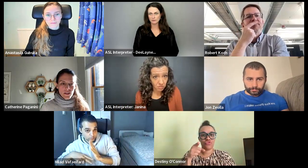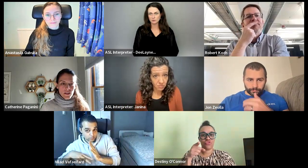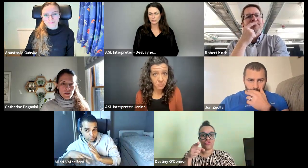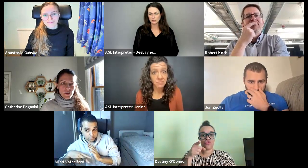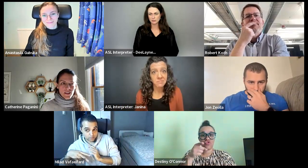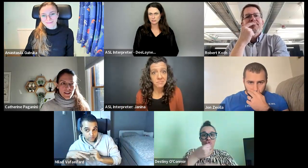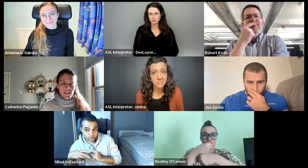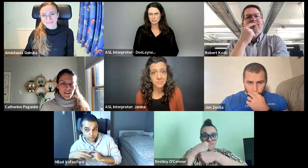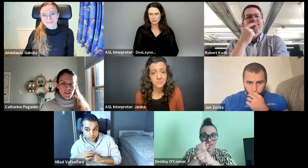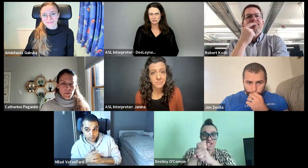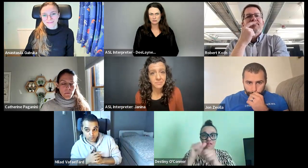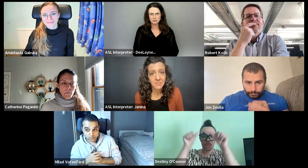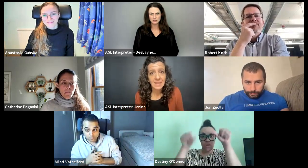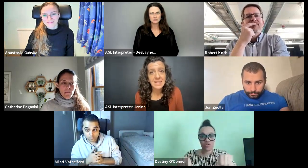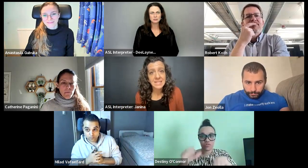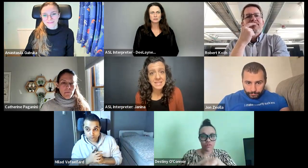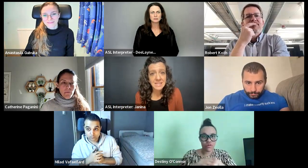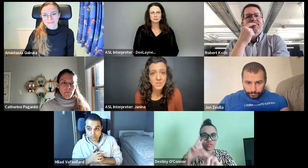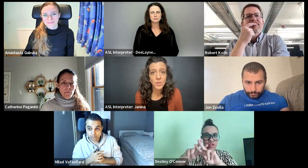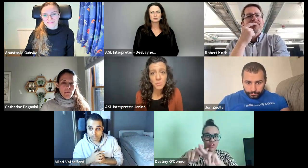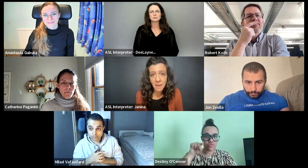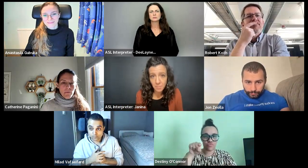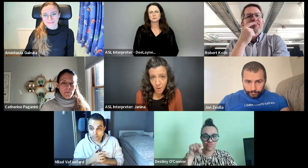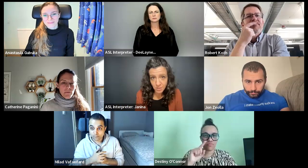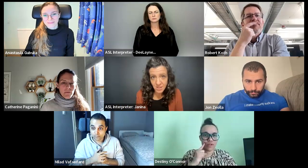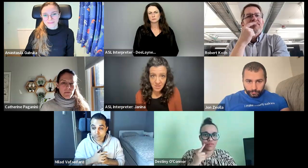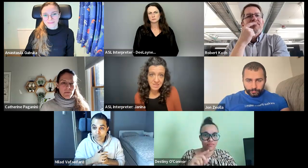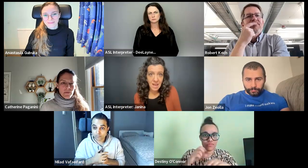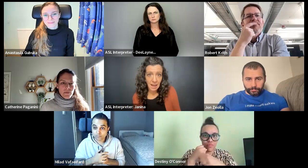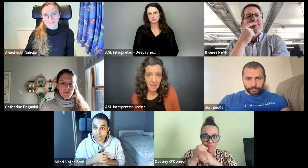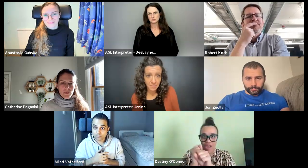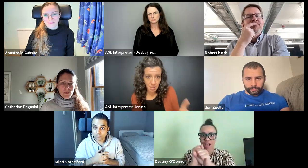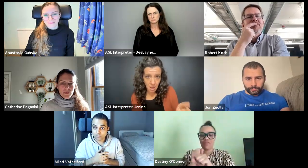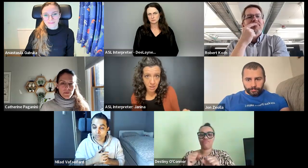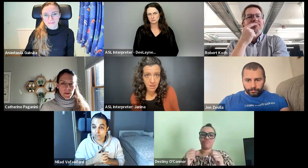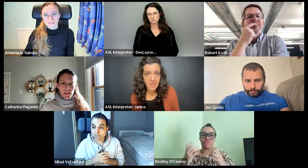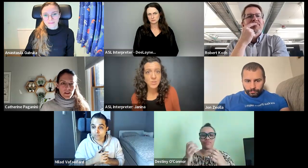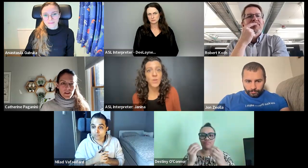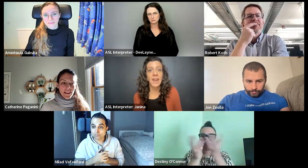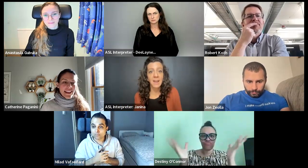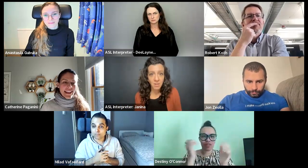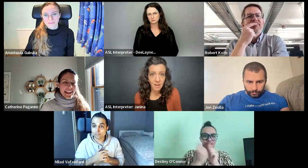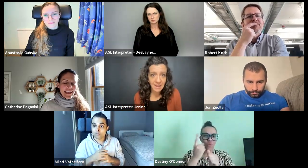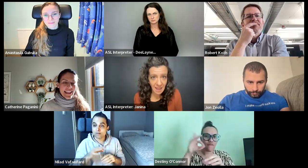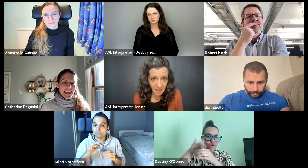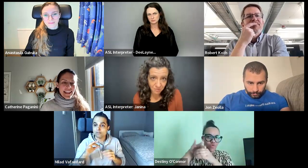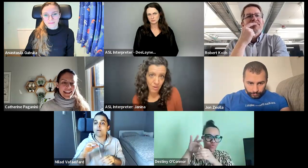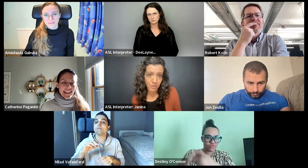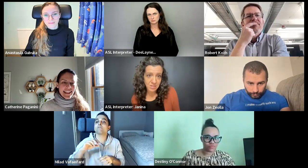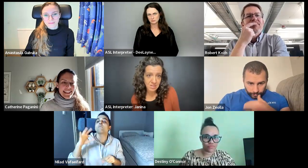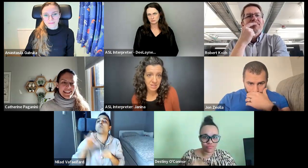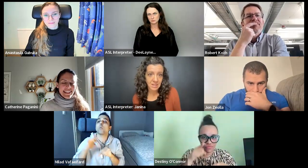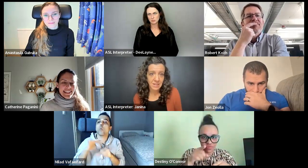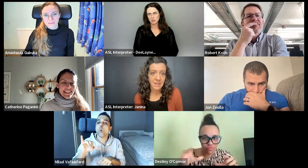now or we're going to vote later. Is that what we're saying? Destiny's saying. So you make a post on Slack, Milad, so that everyone can